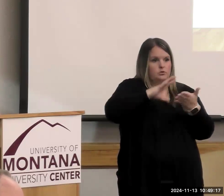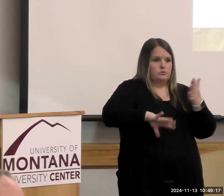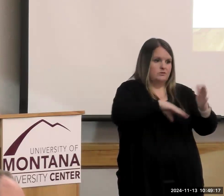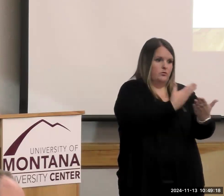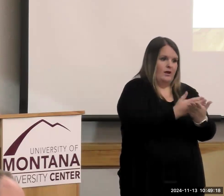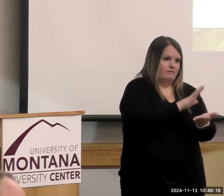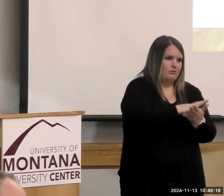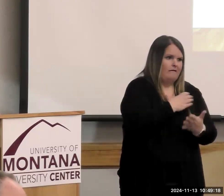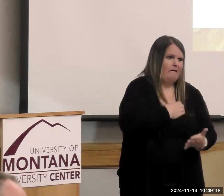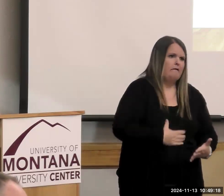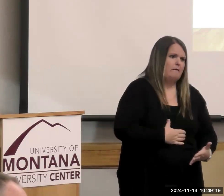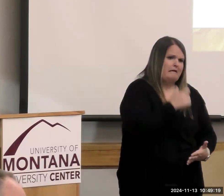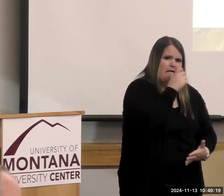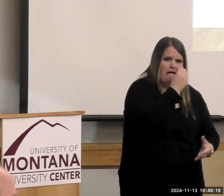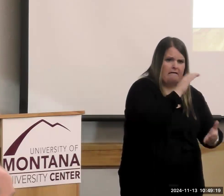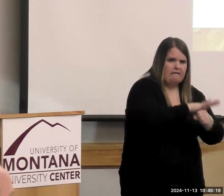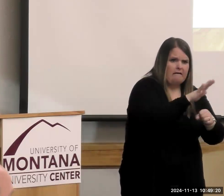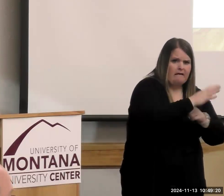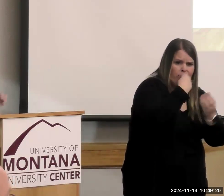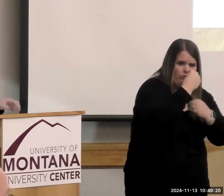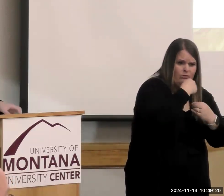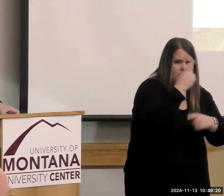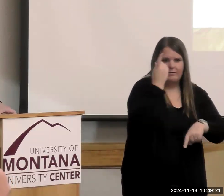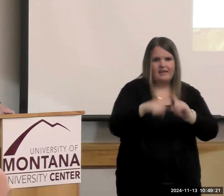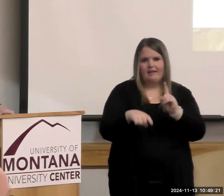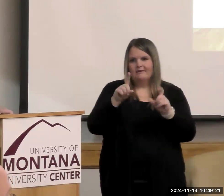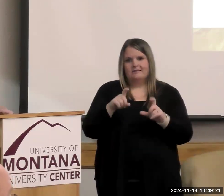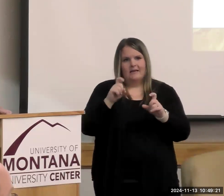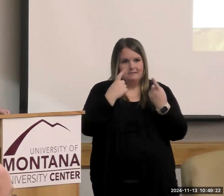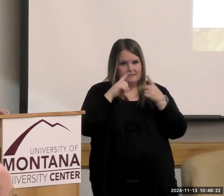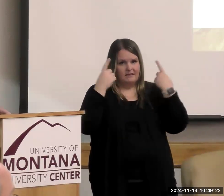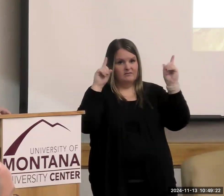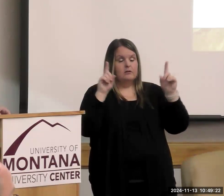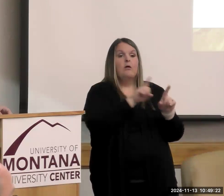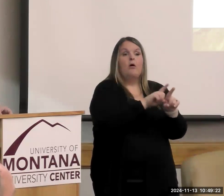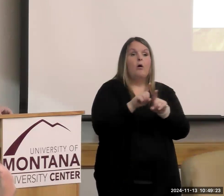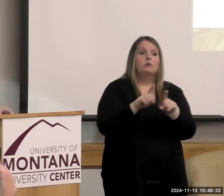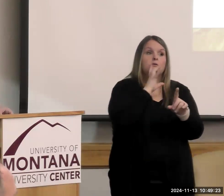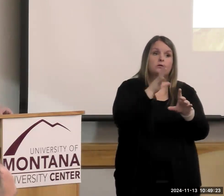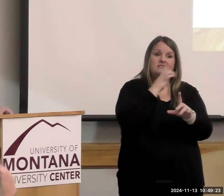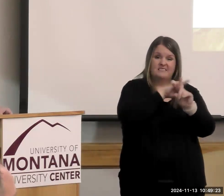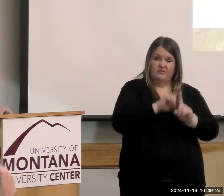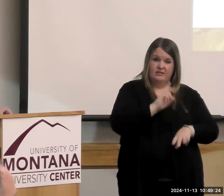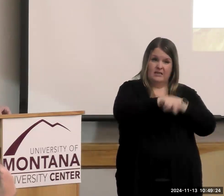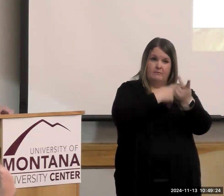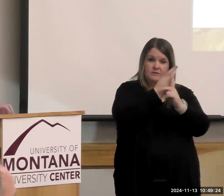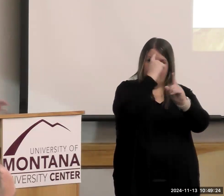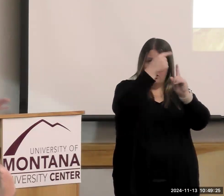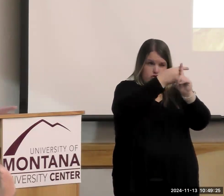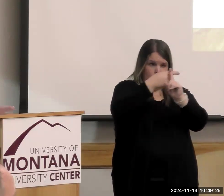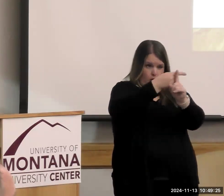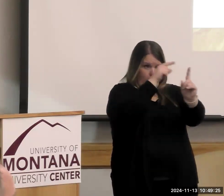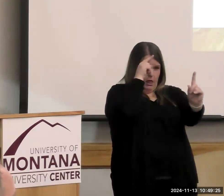And we can look at the different target groups that are served by the federal programs, and understand if you